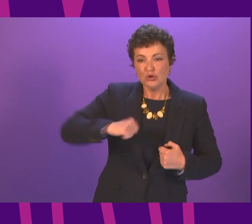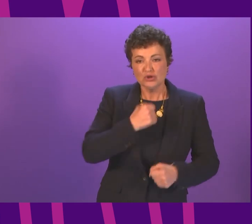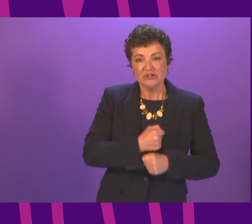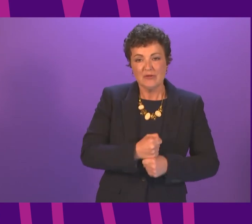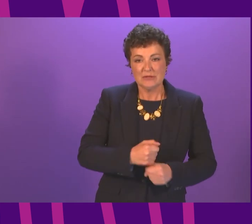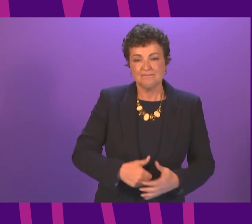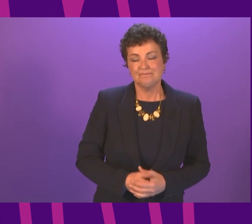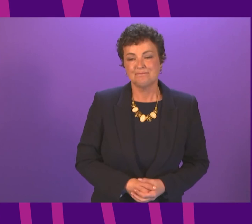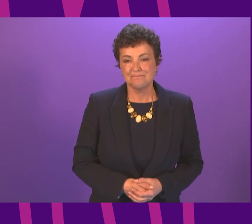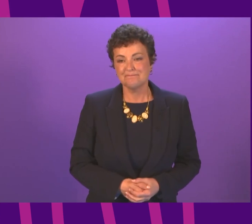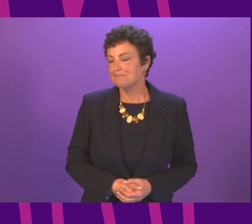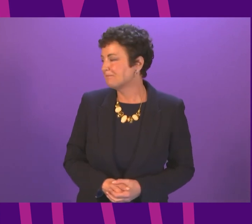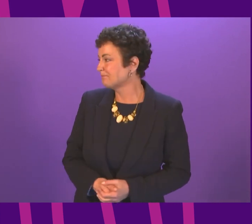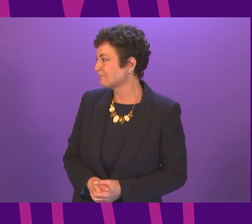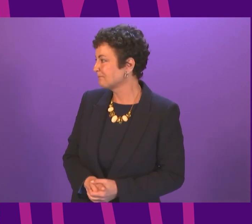And Murdo Fraser.